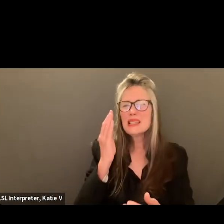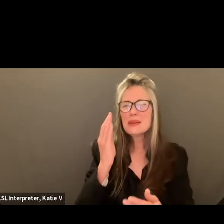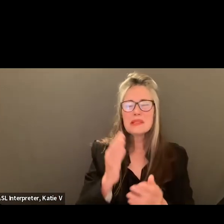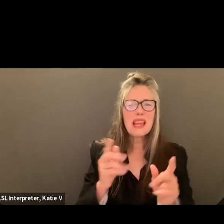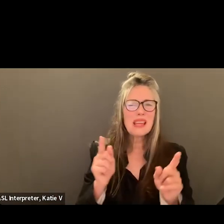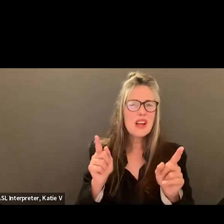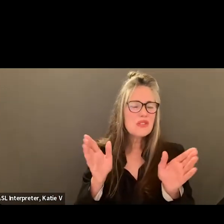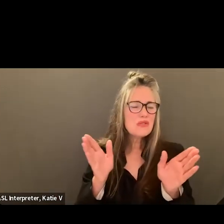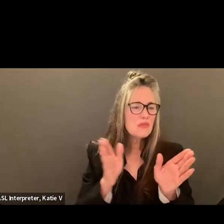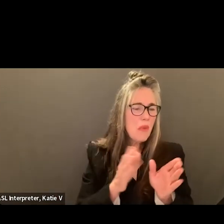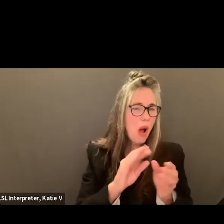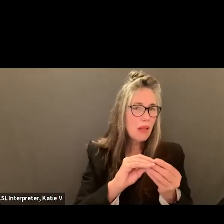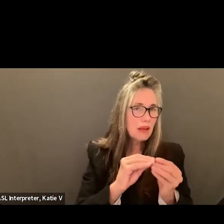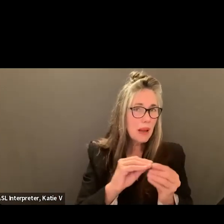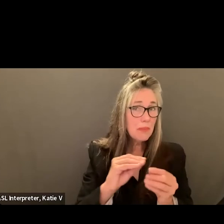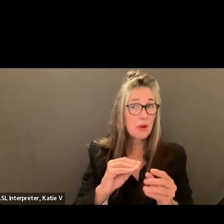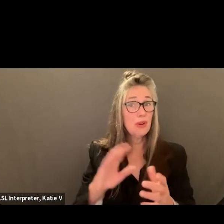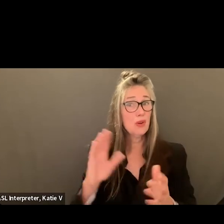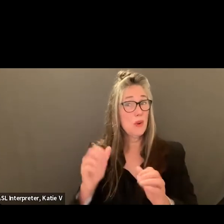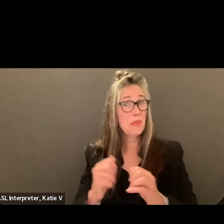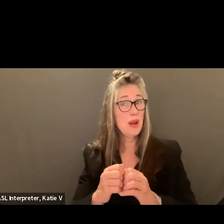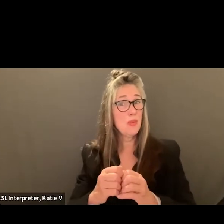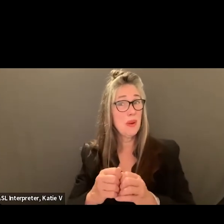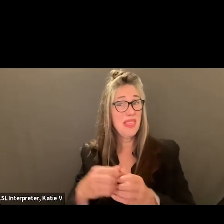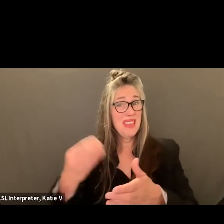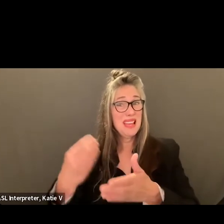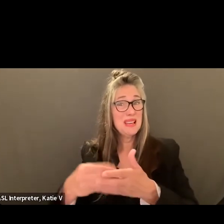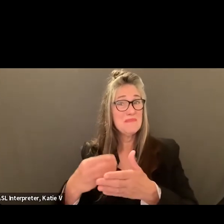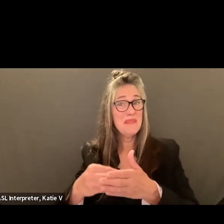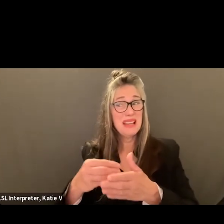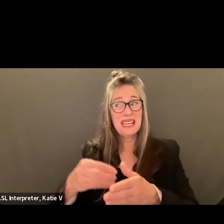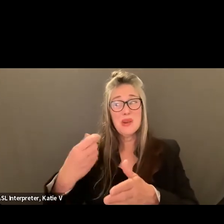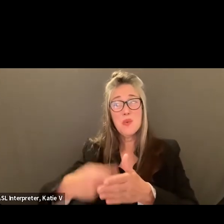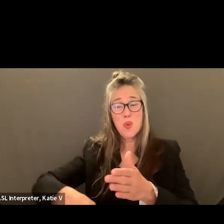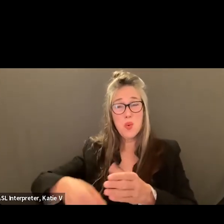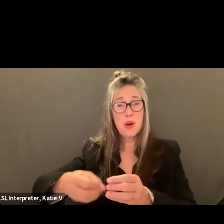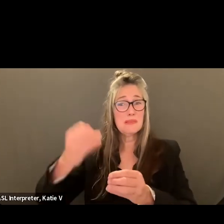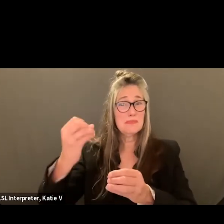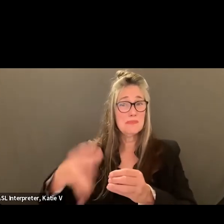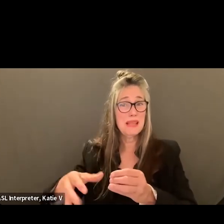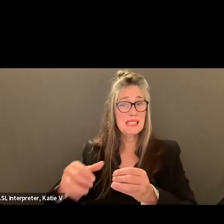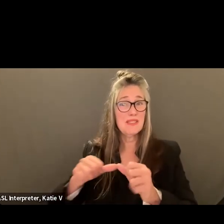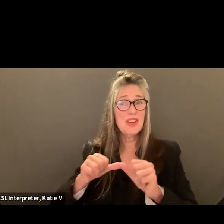vast amount of money it will cost to keep our class sizes low.